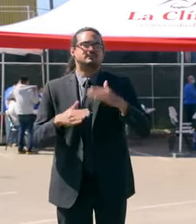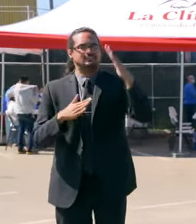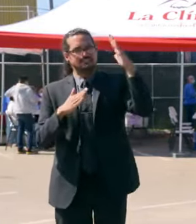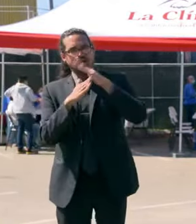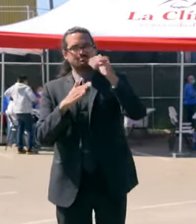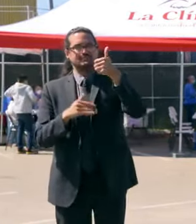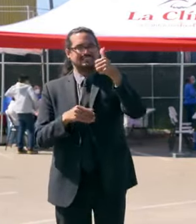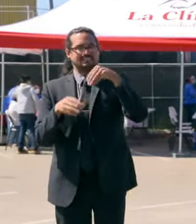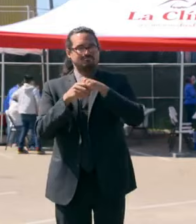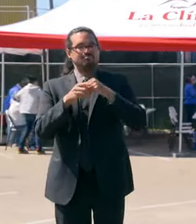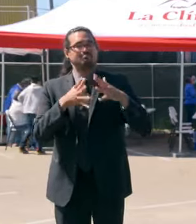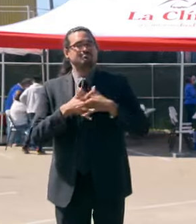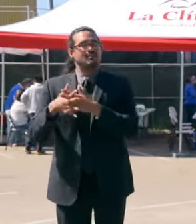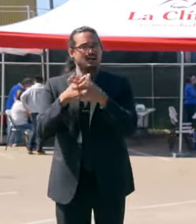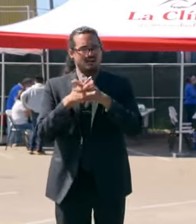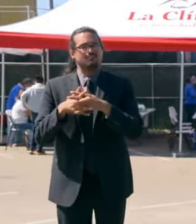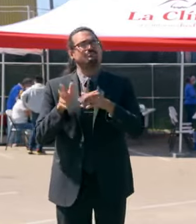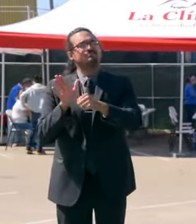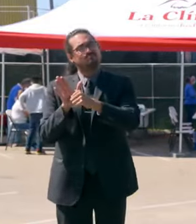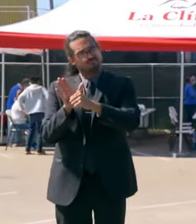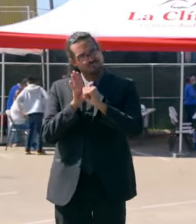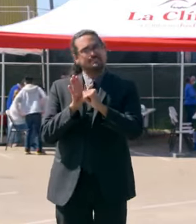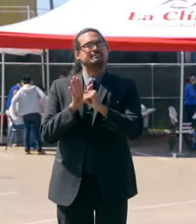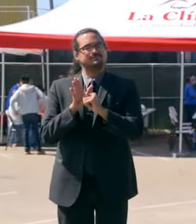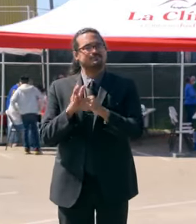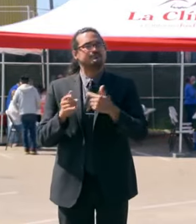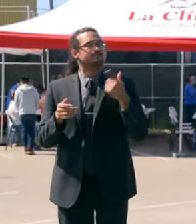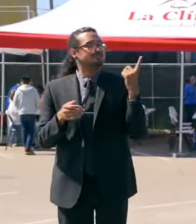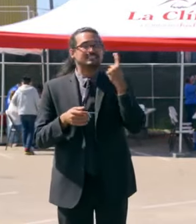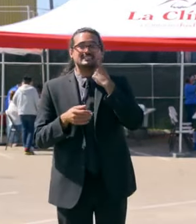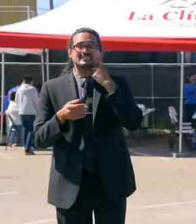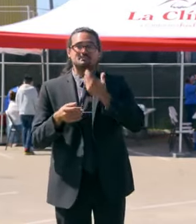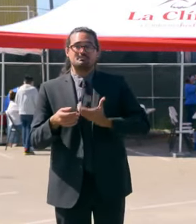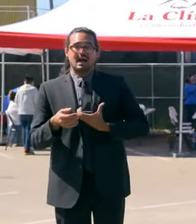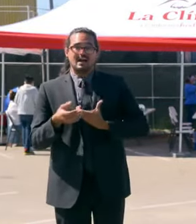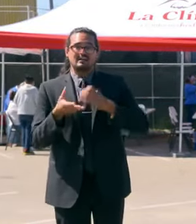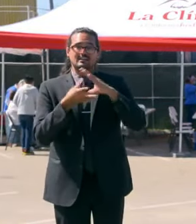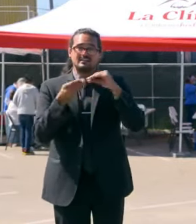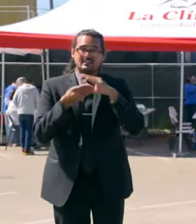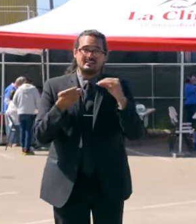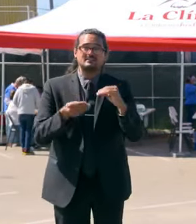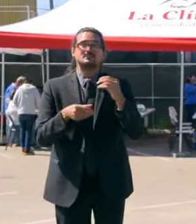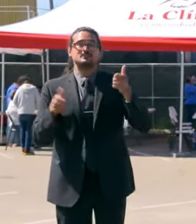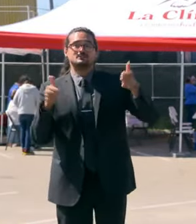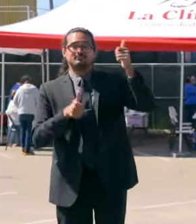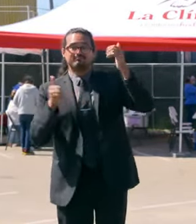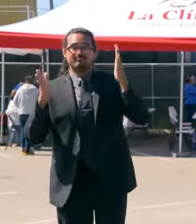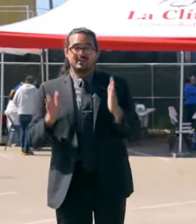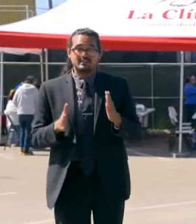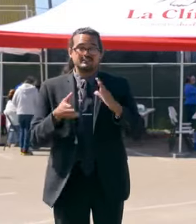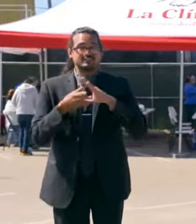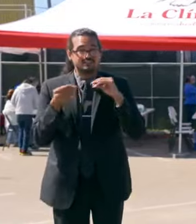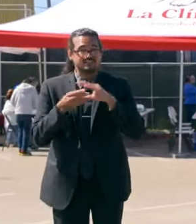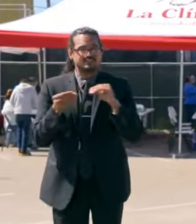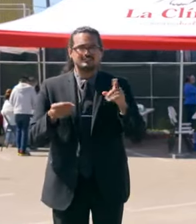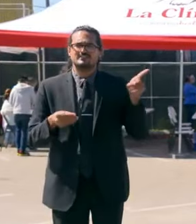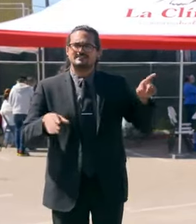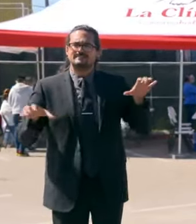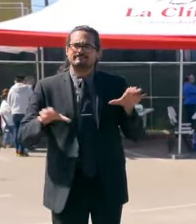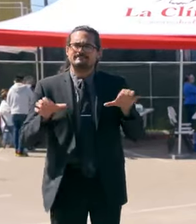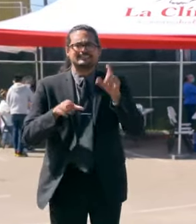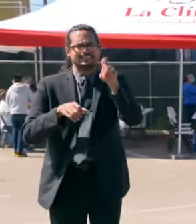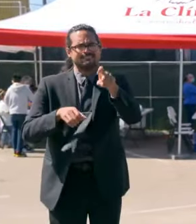but you can hear, as you heard from the mayor and the supervisor, that they've done even better here at the local level. But nonetheless,